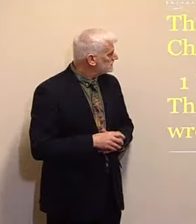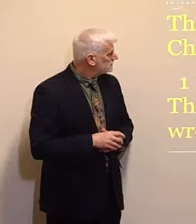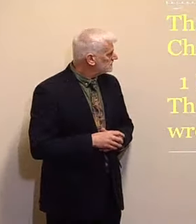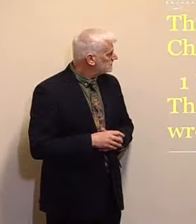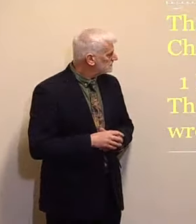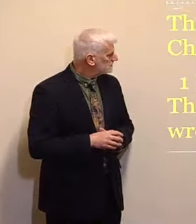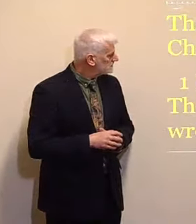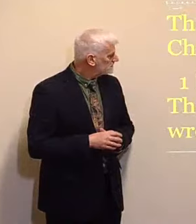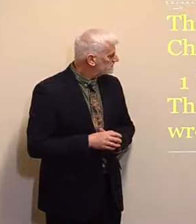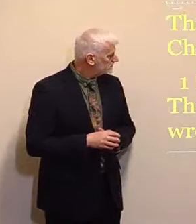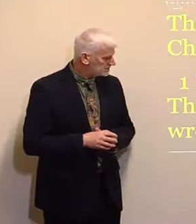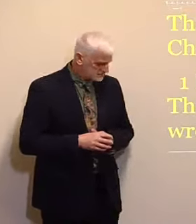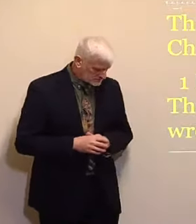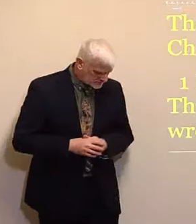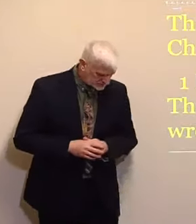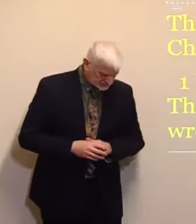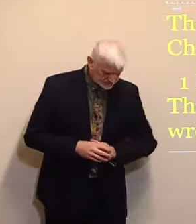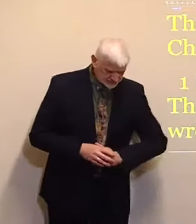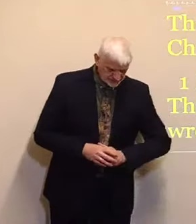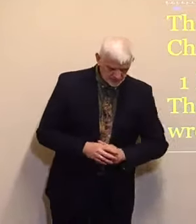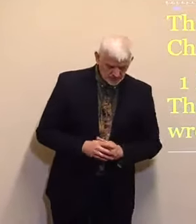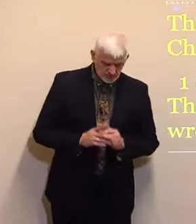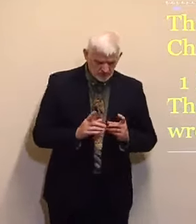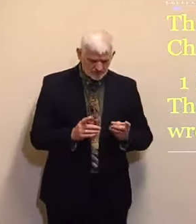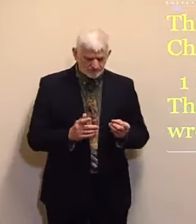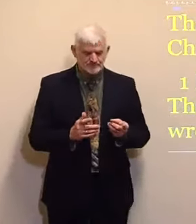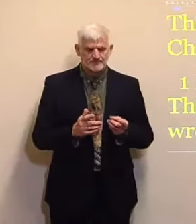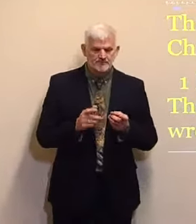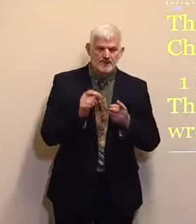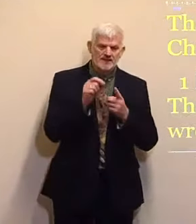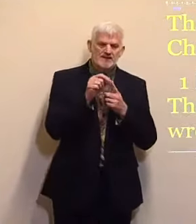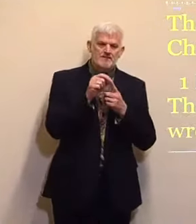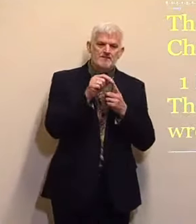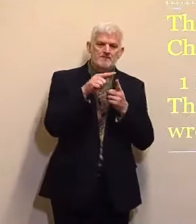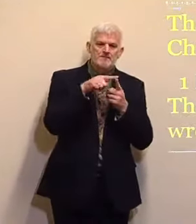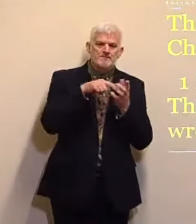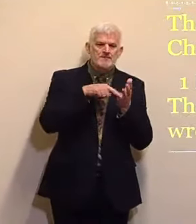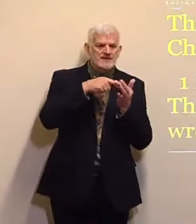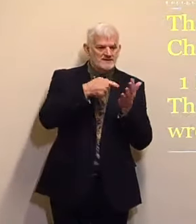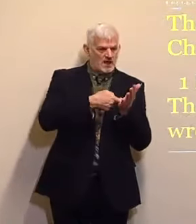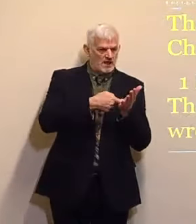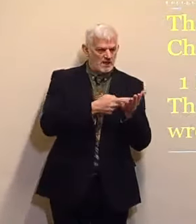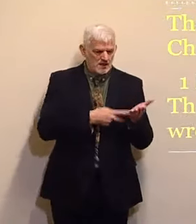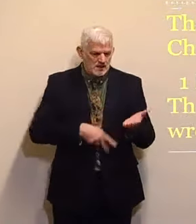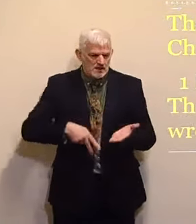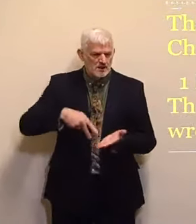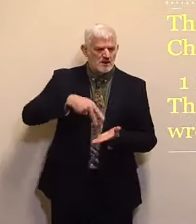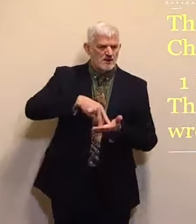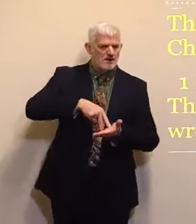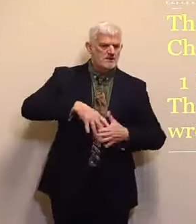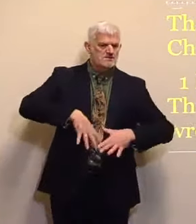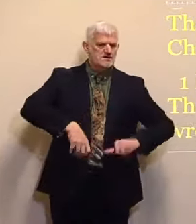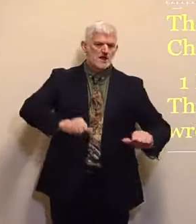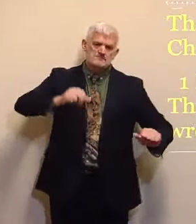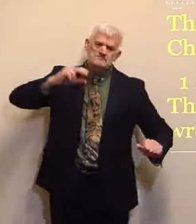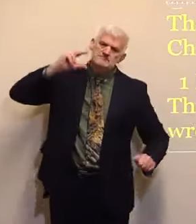Then Peter opened his mouth And said Of the truth I